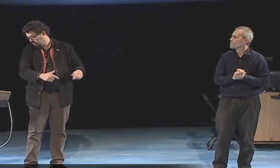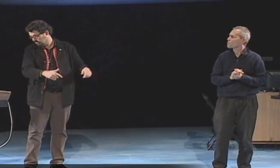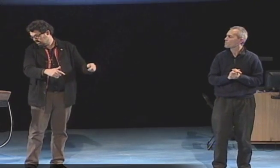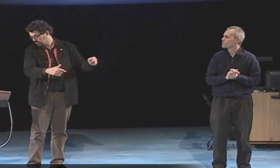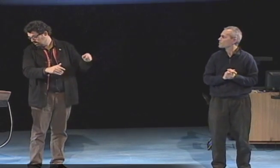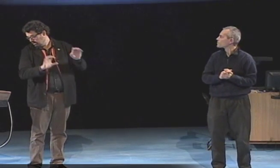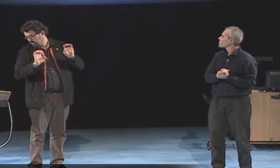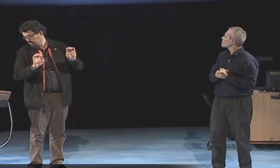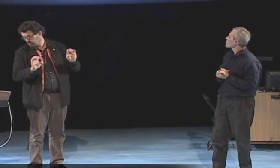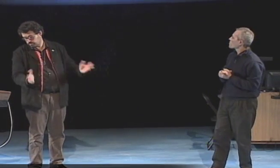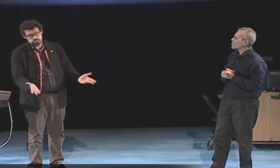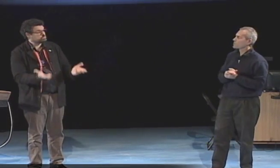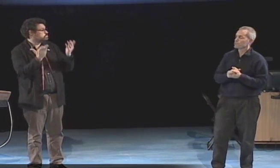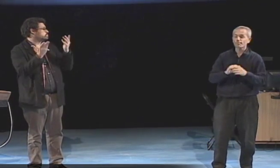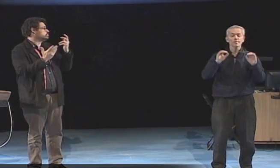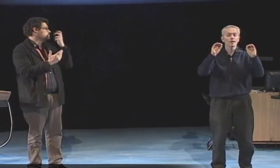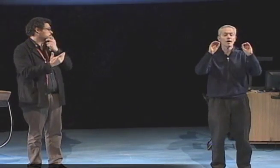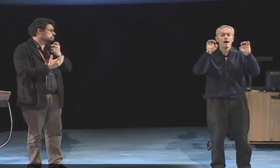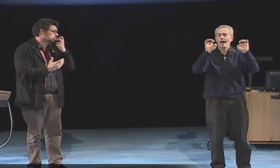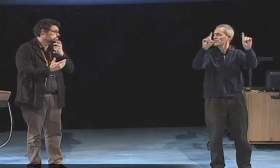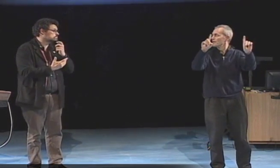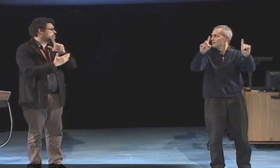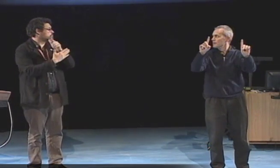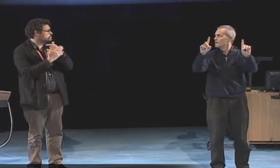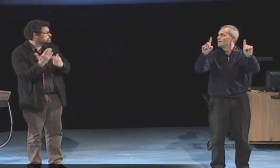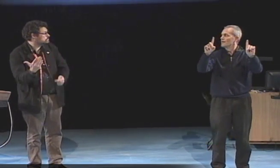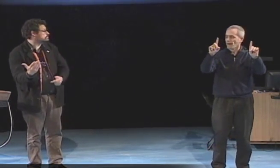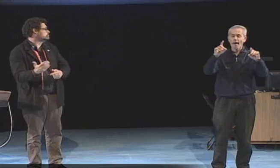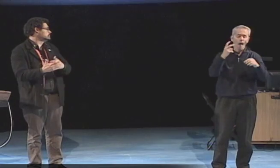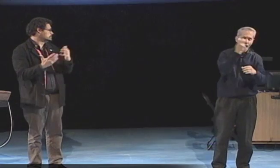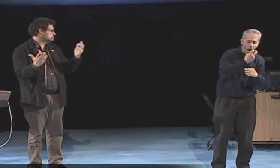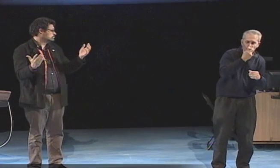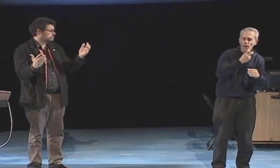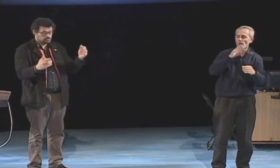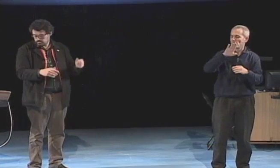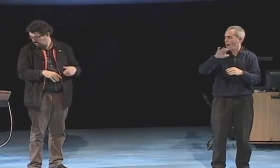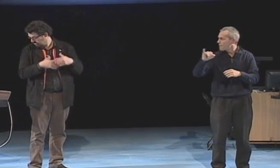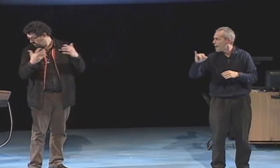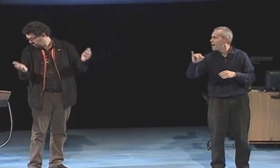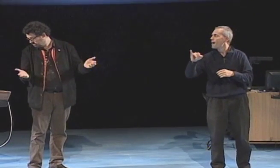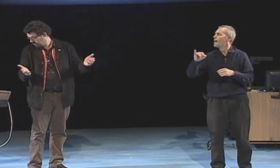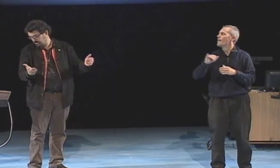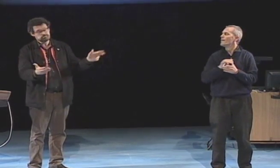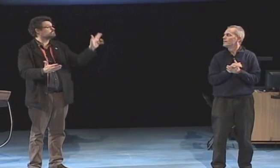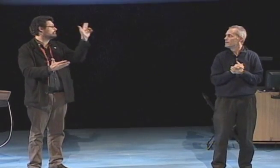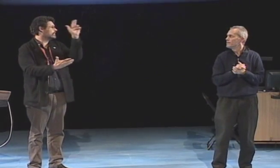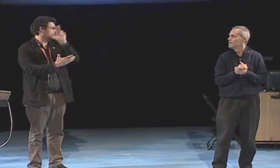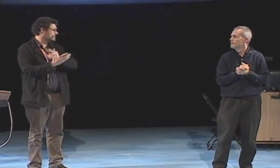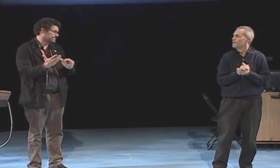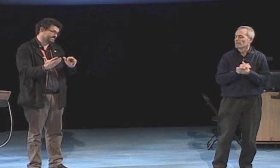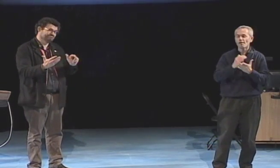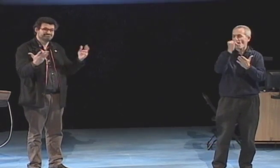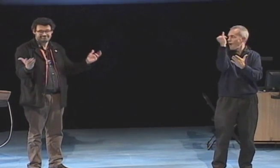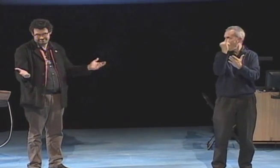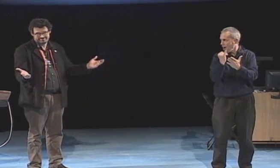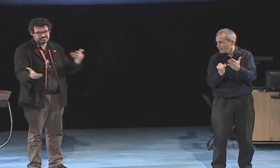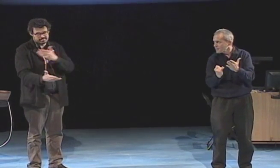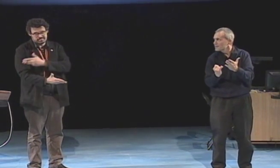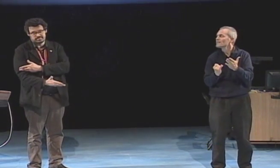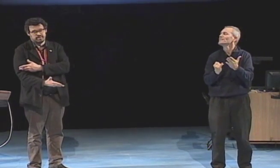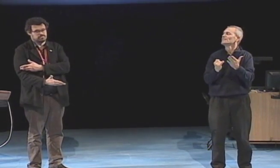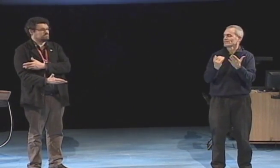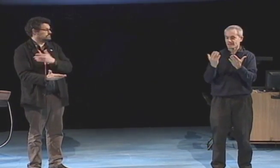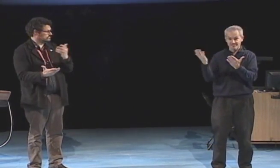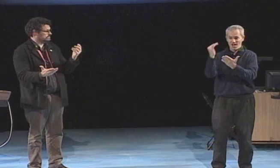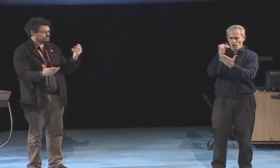analyzing the phenomenon I investigated education moralism bilingualism